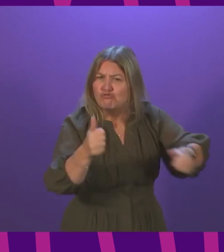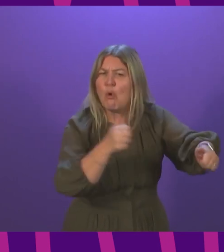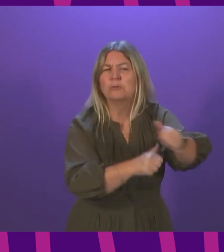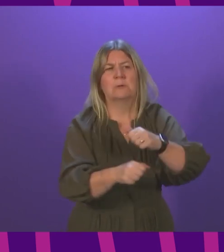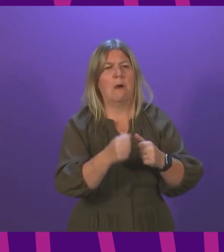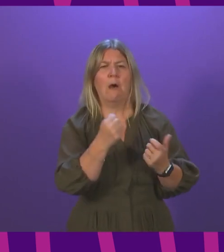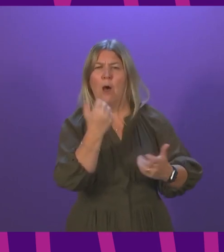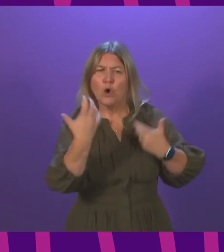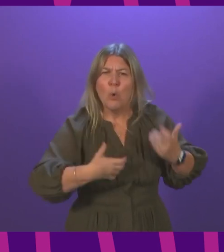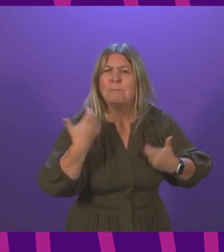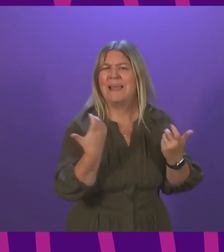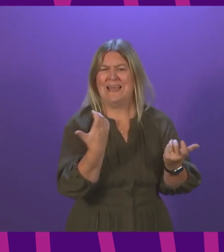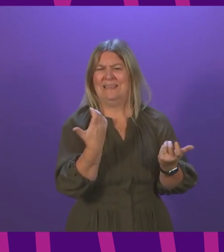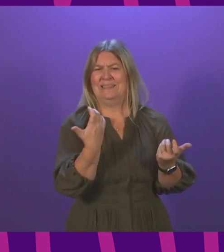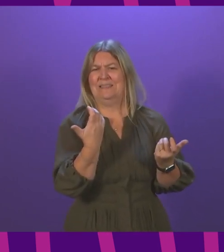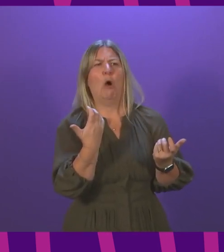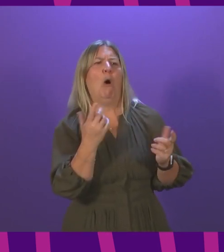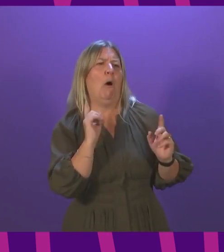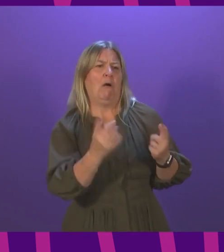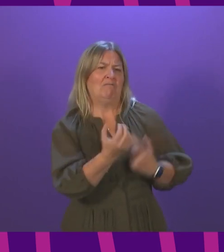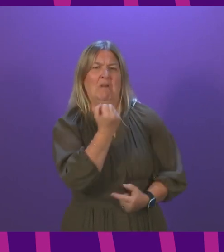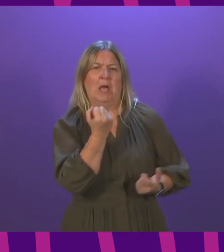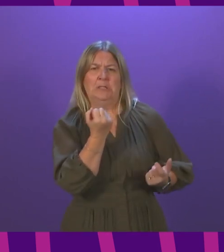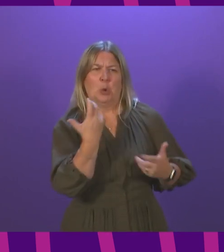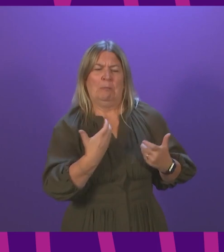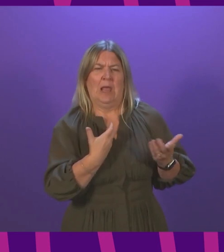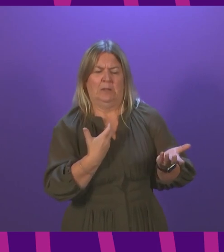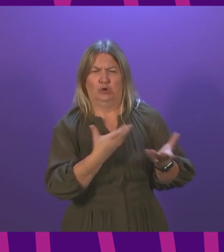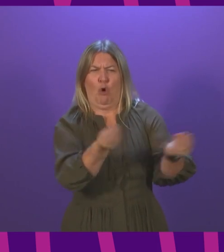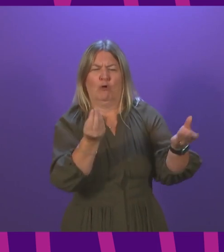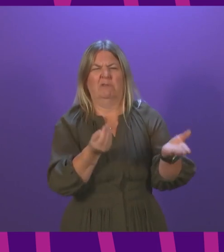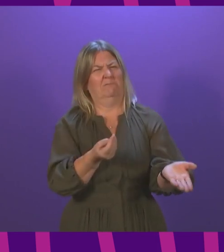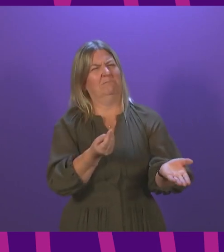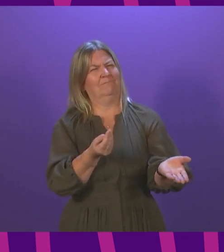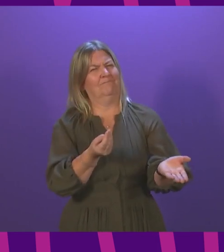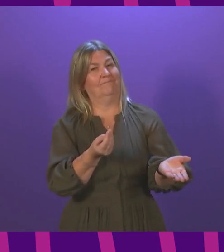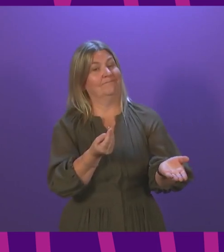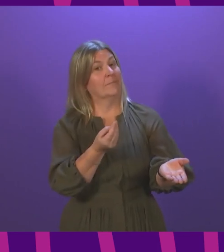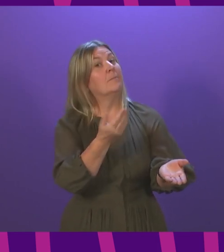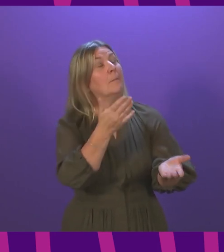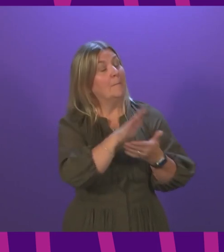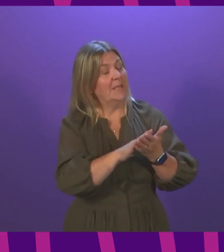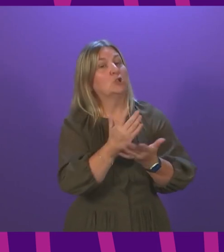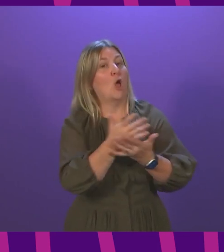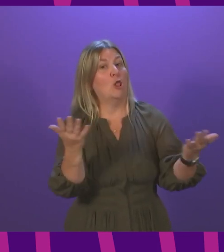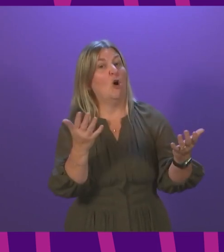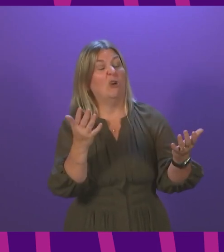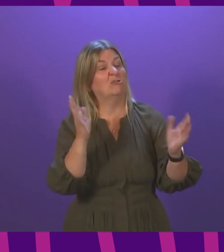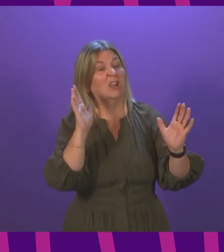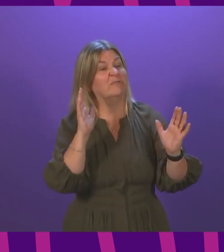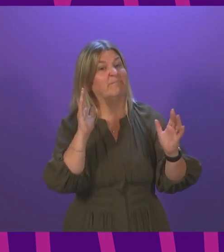in a system that is difficult and stressful to navigate, ultimately leading to those officers resigning from the force rather than pursuing their complaints.